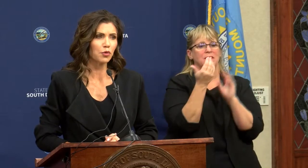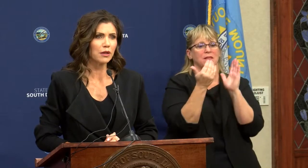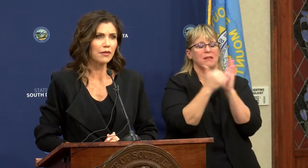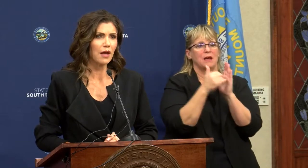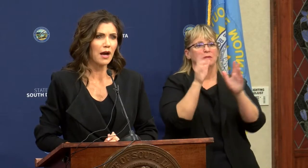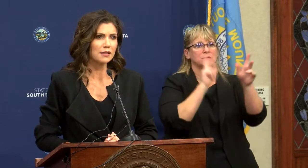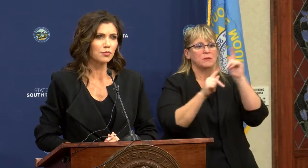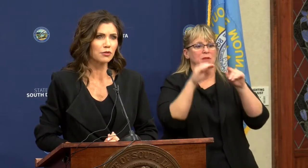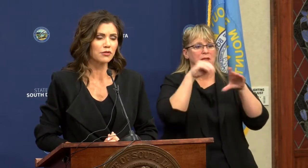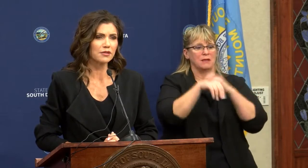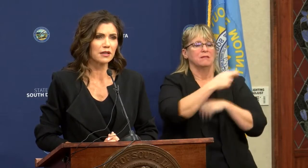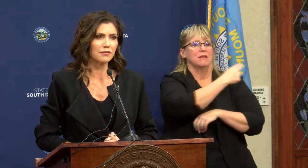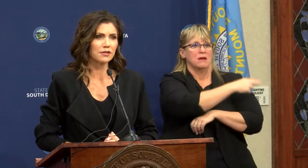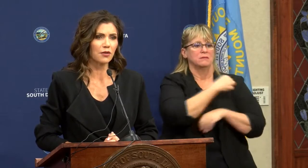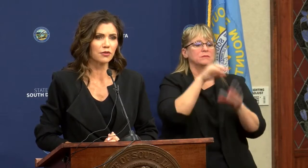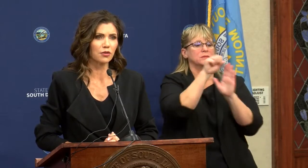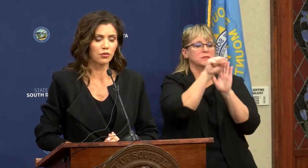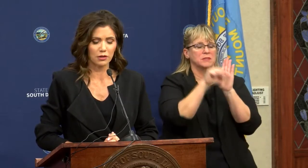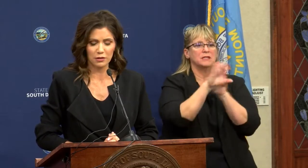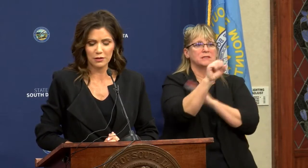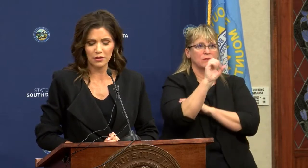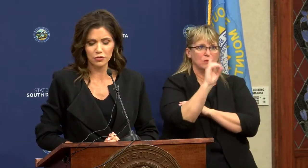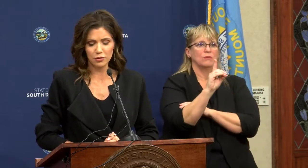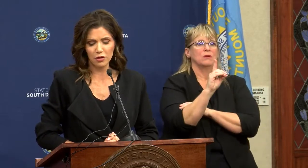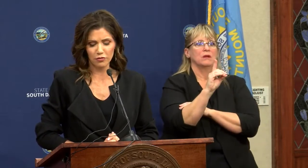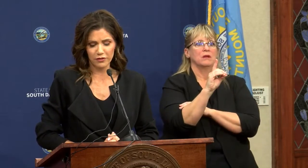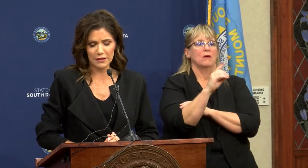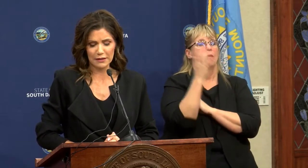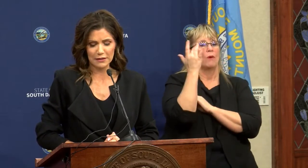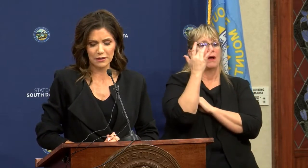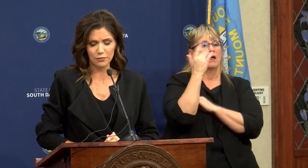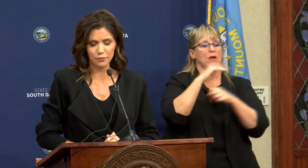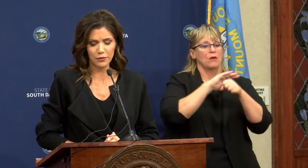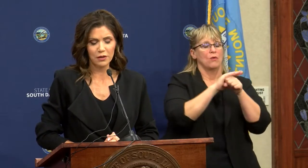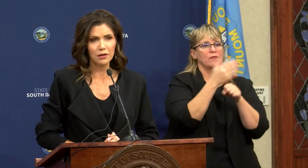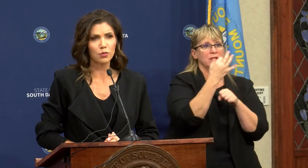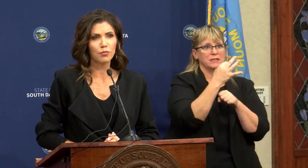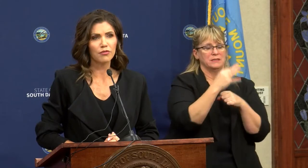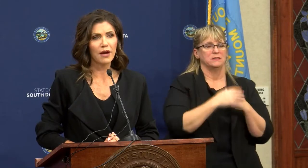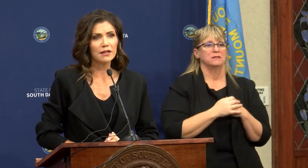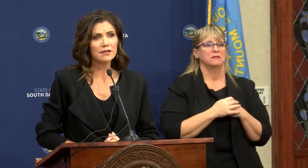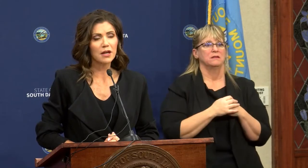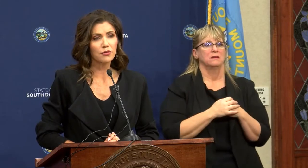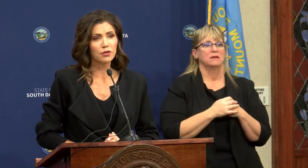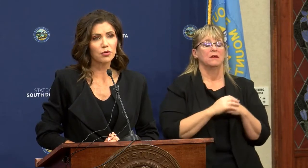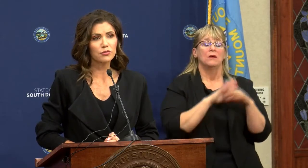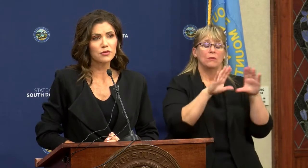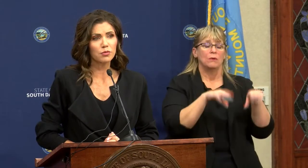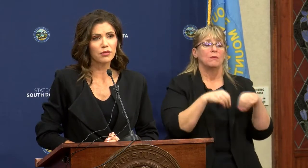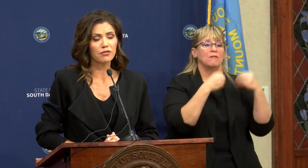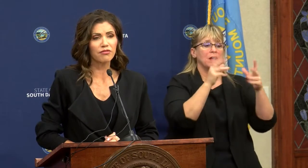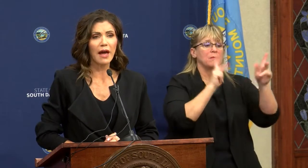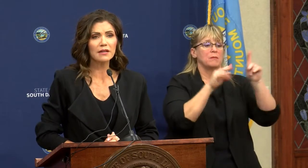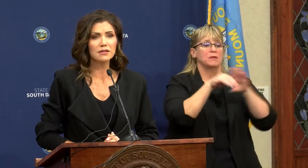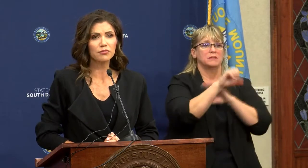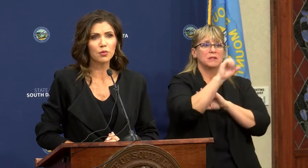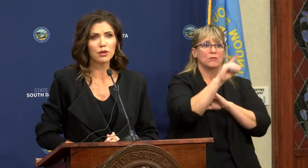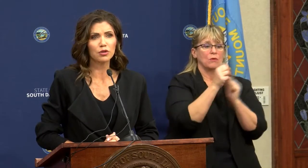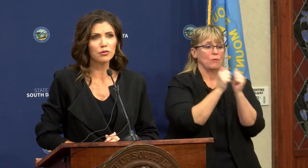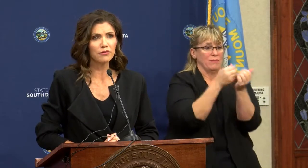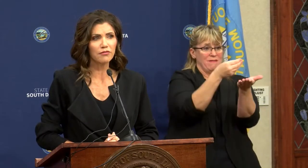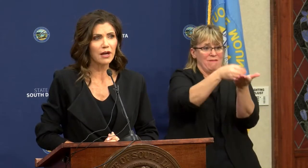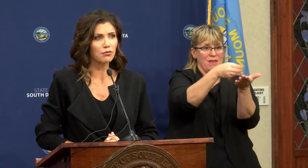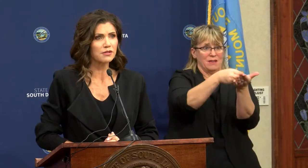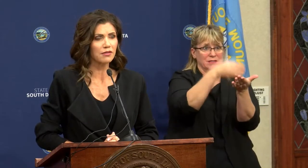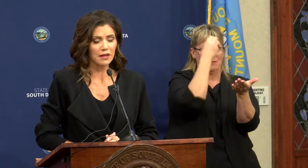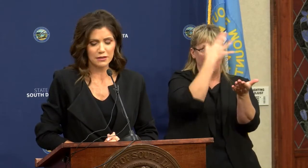people in the hospital in the state of South Dakota due to COVID-19. We provided South Dakotans with the facts of what